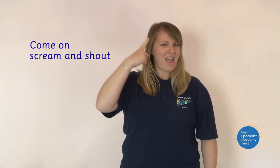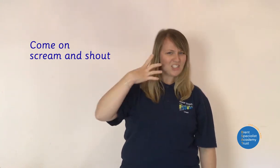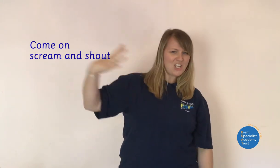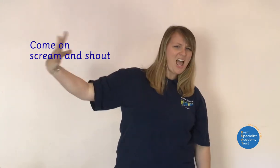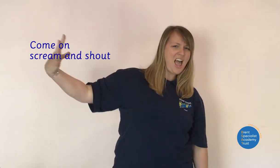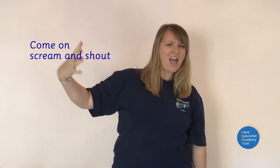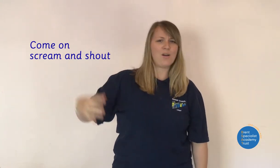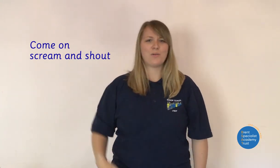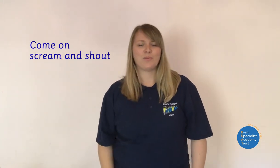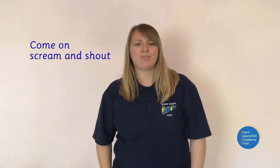and shout